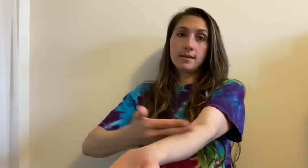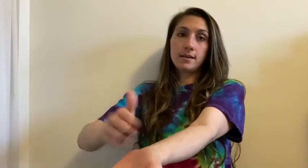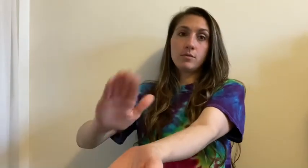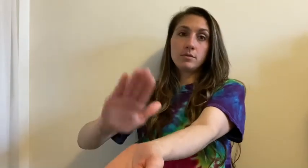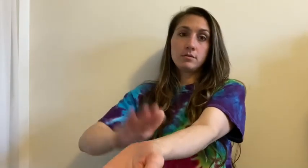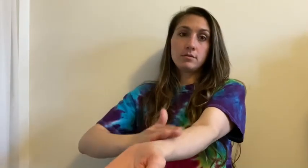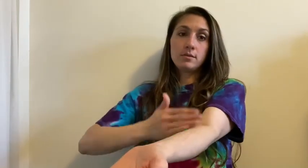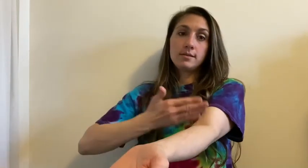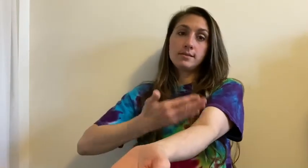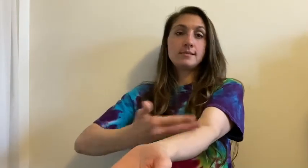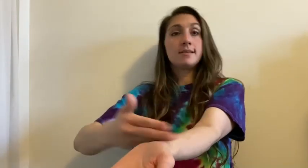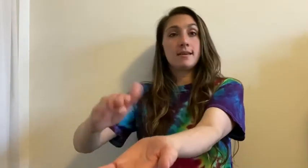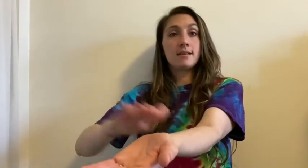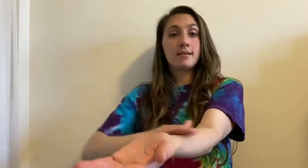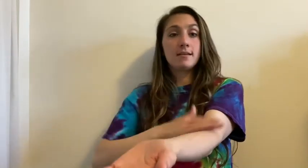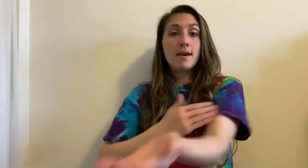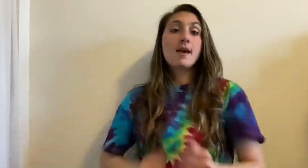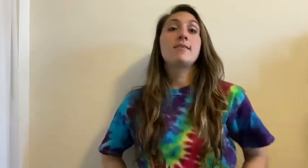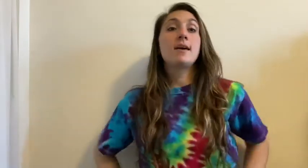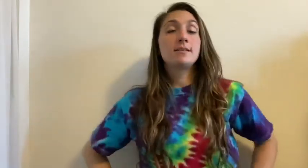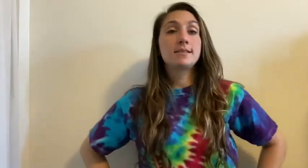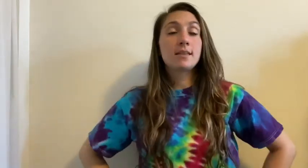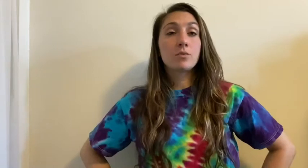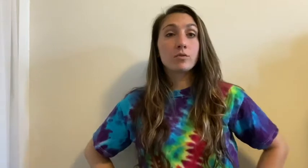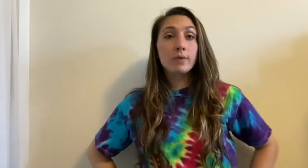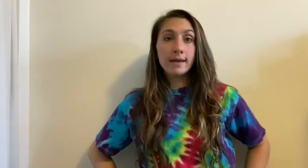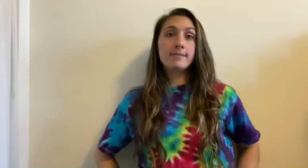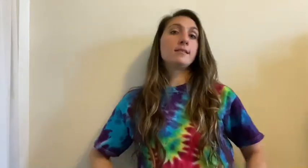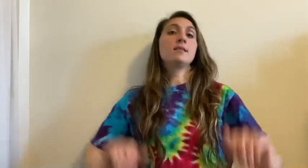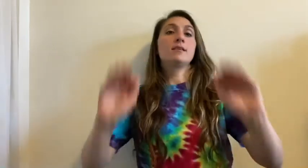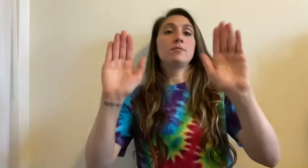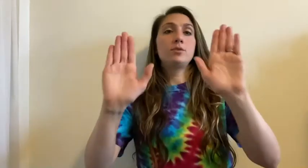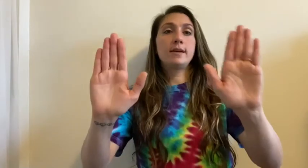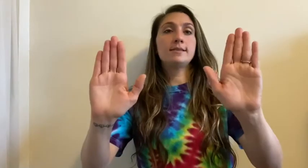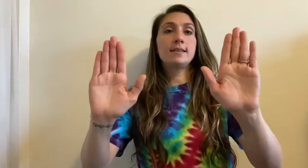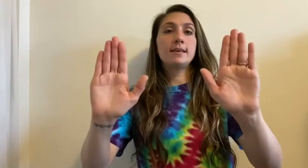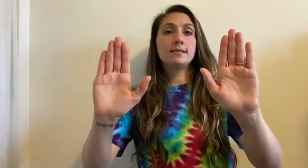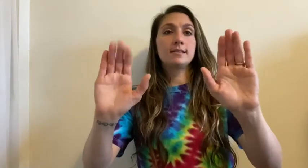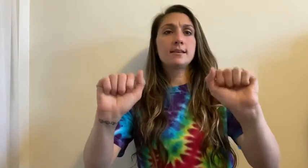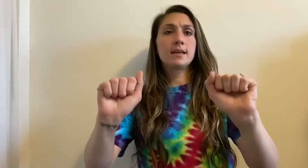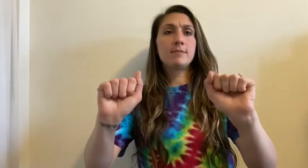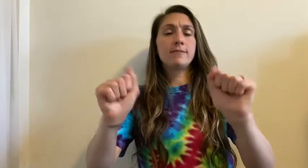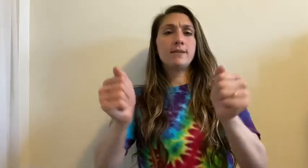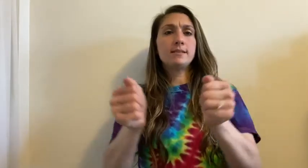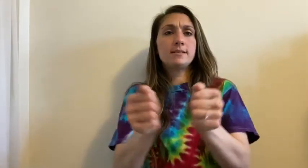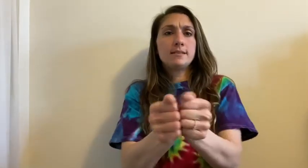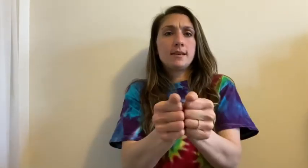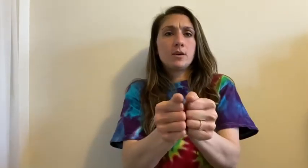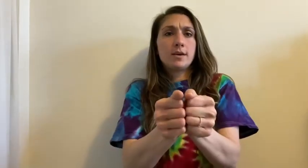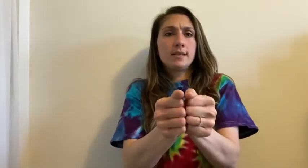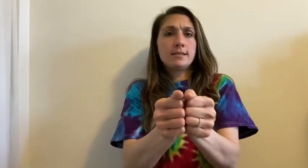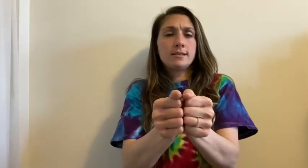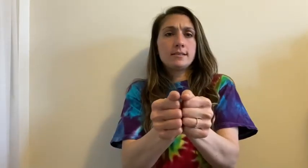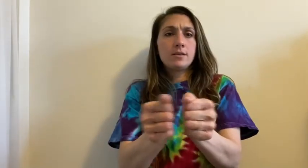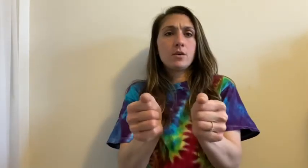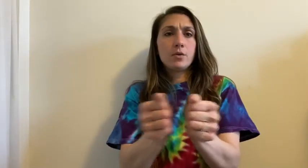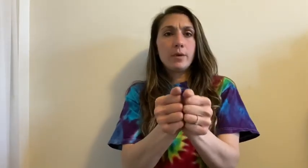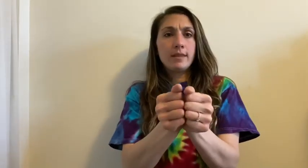language. Sing. Then to say the word with, put two hands like this, kind of make a fist like this. With.